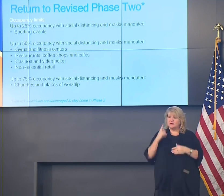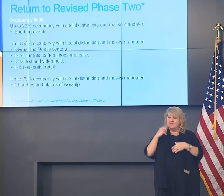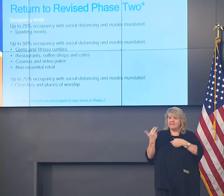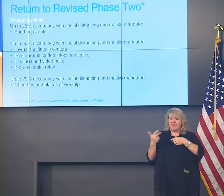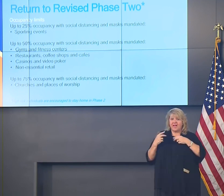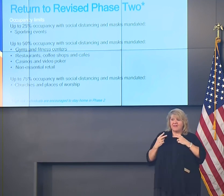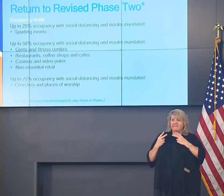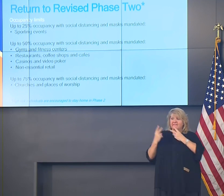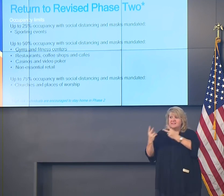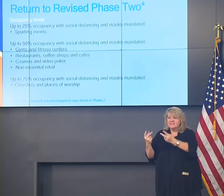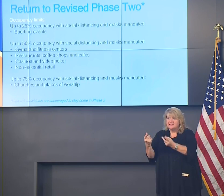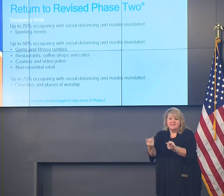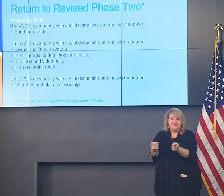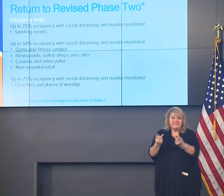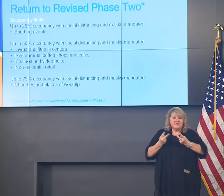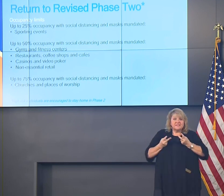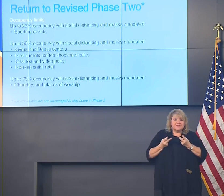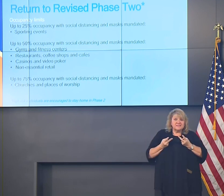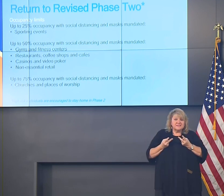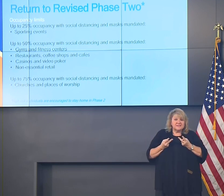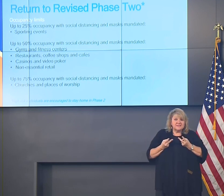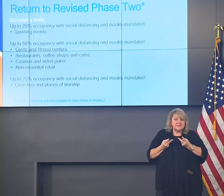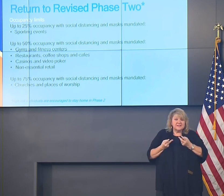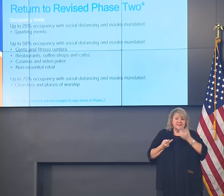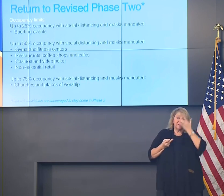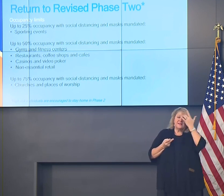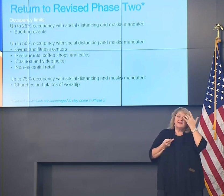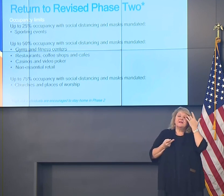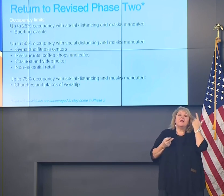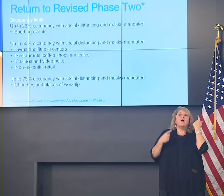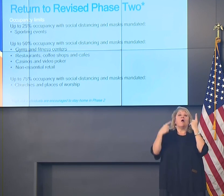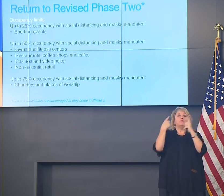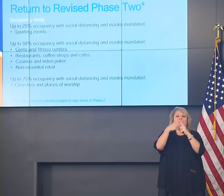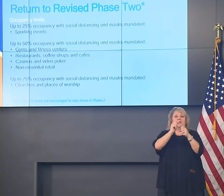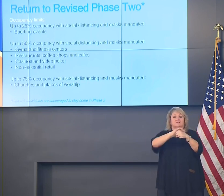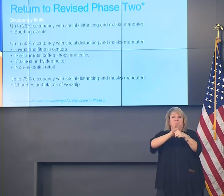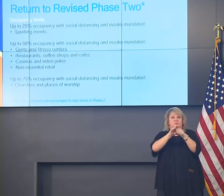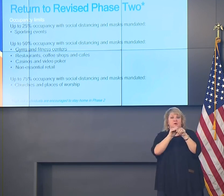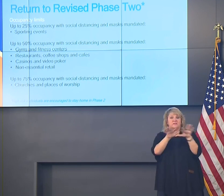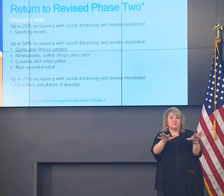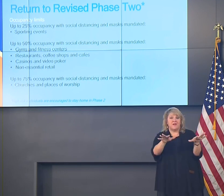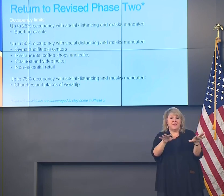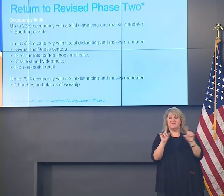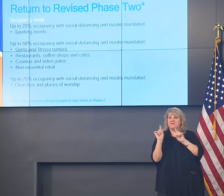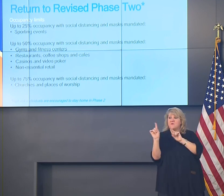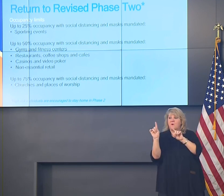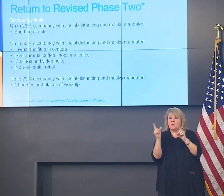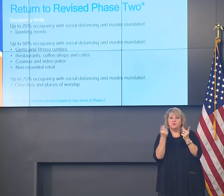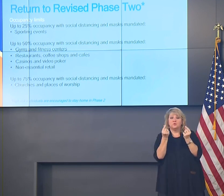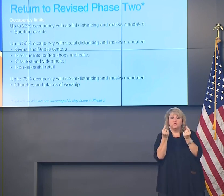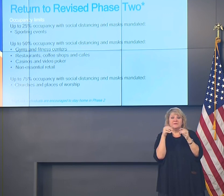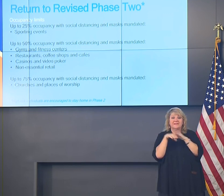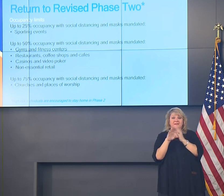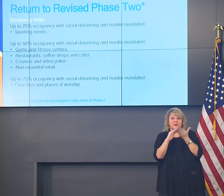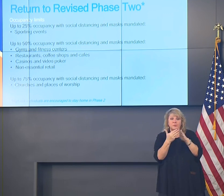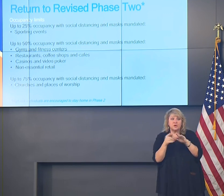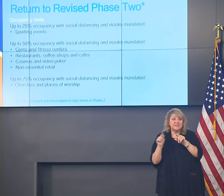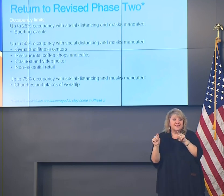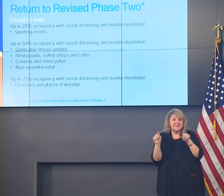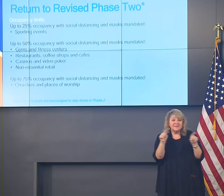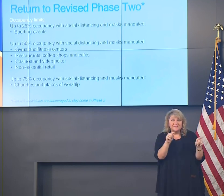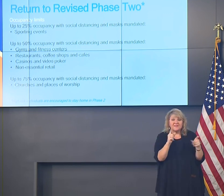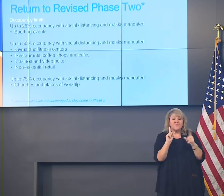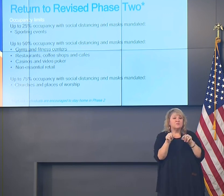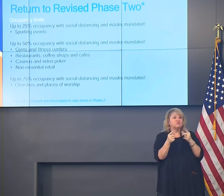increasing community spread, the dice are actually loaded against you. So asking you not to do that,